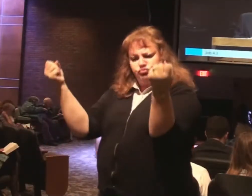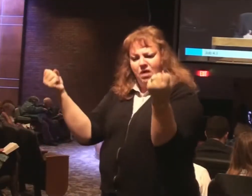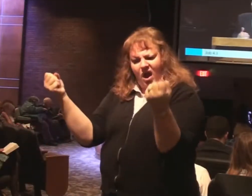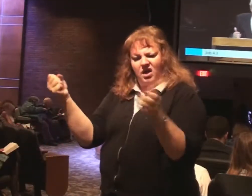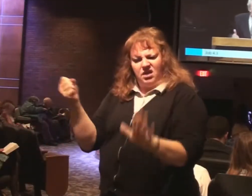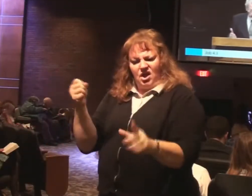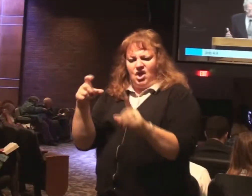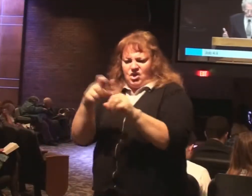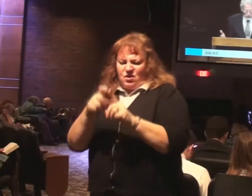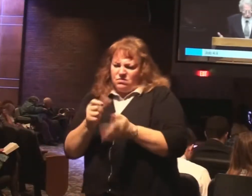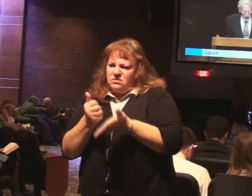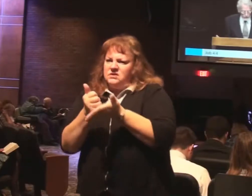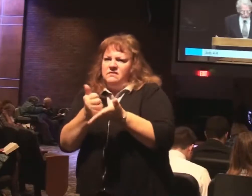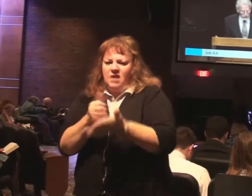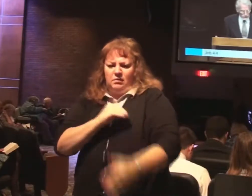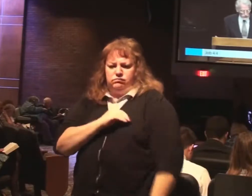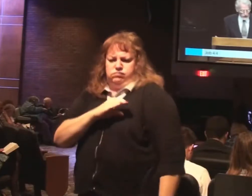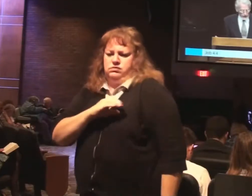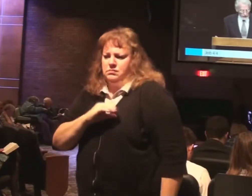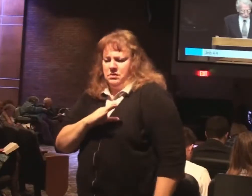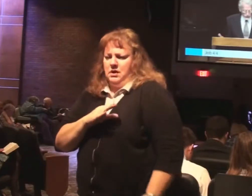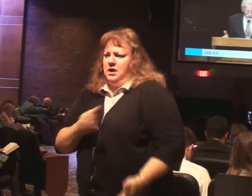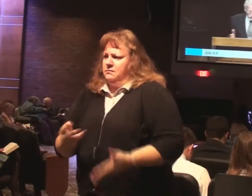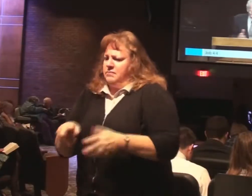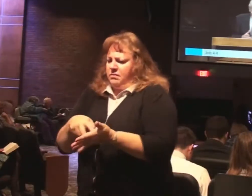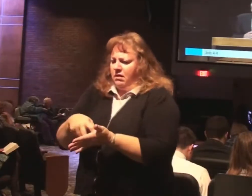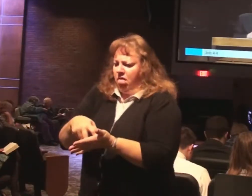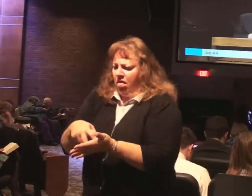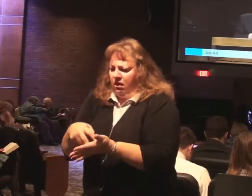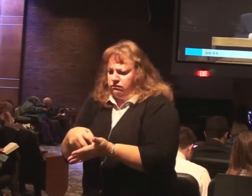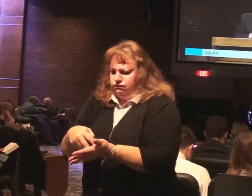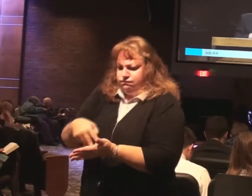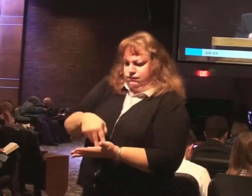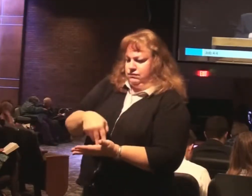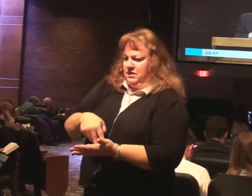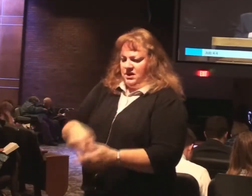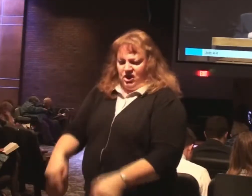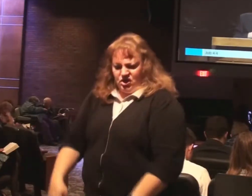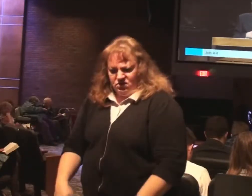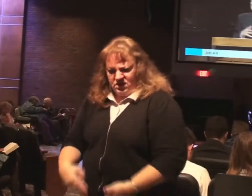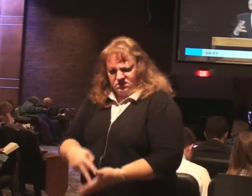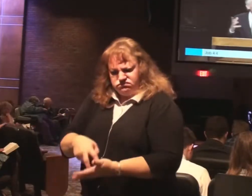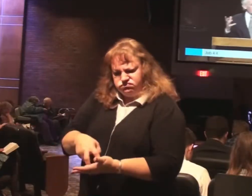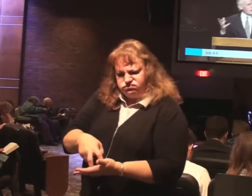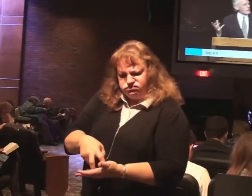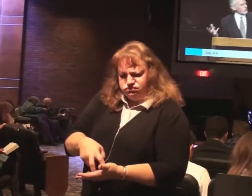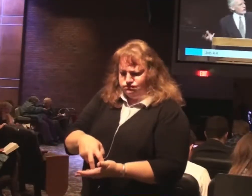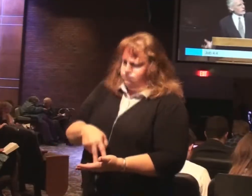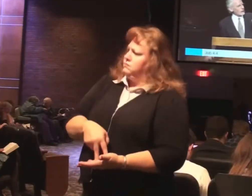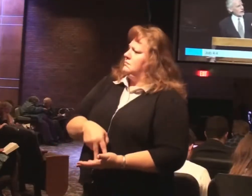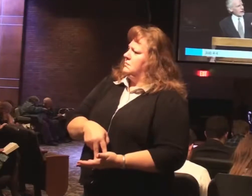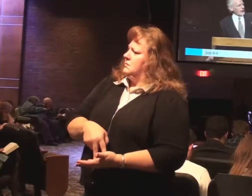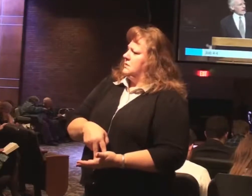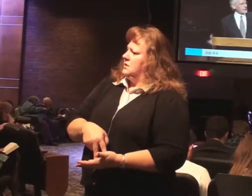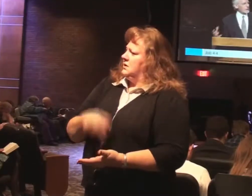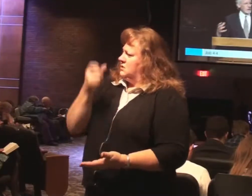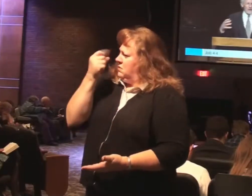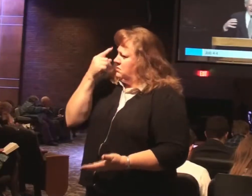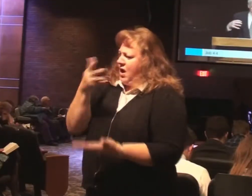words have helped the tottering to stand. You have strengthened feeble knees. See that picture of the weak hands and